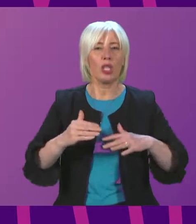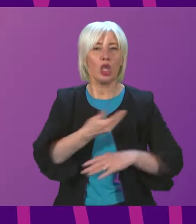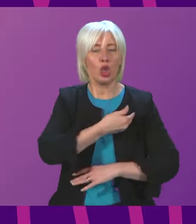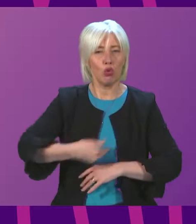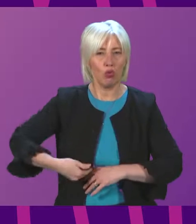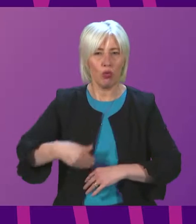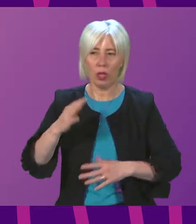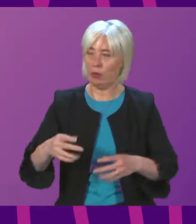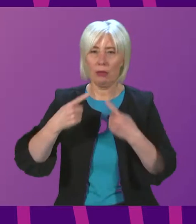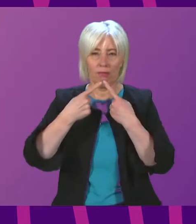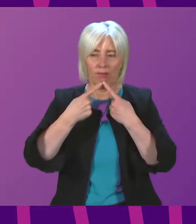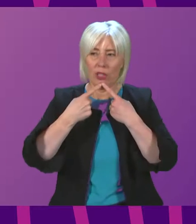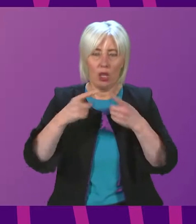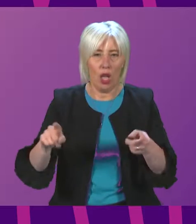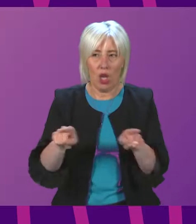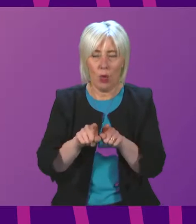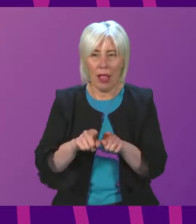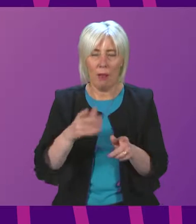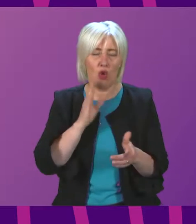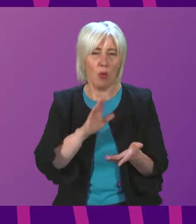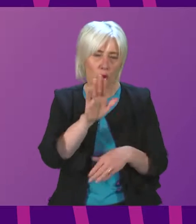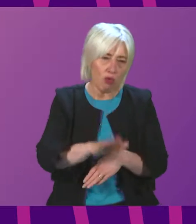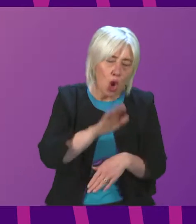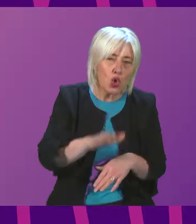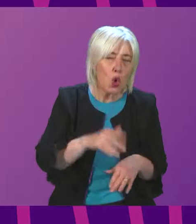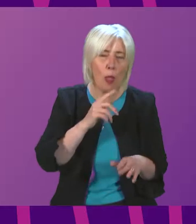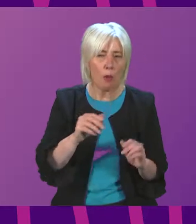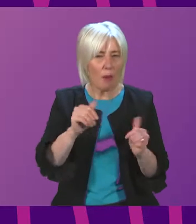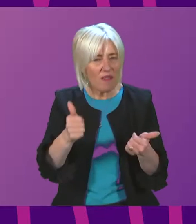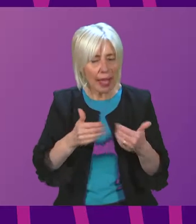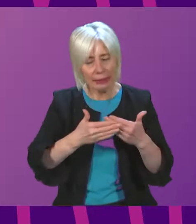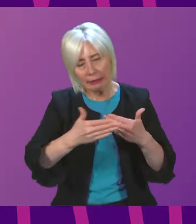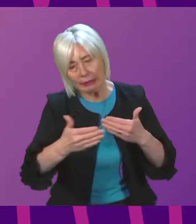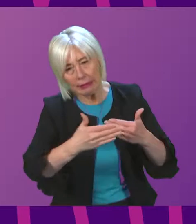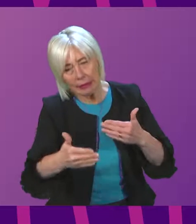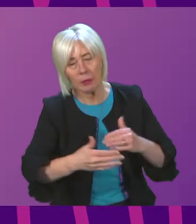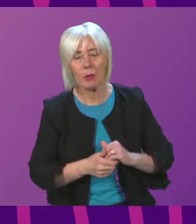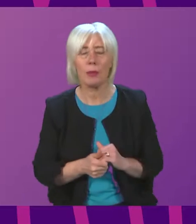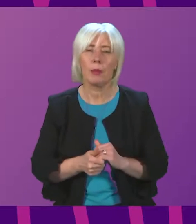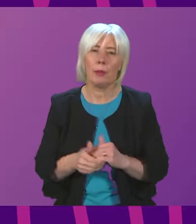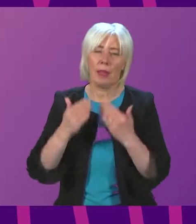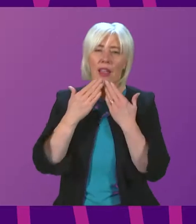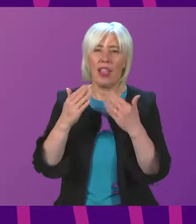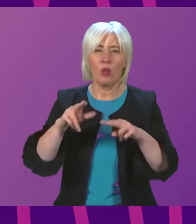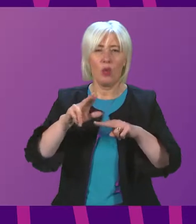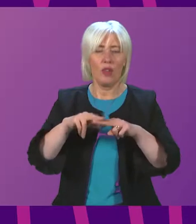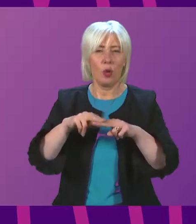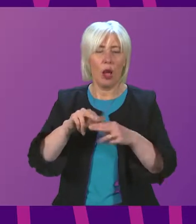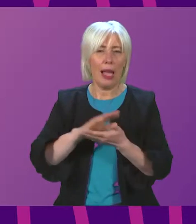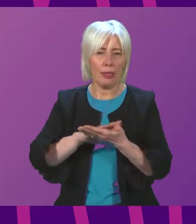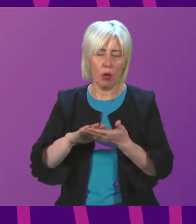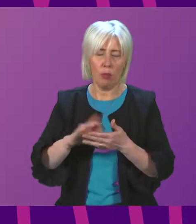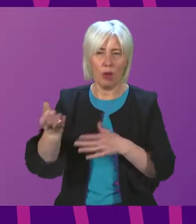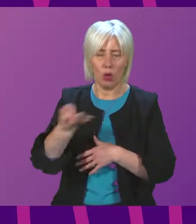where this leaves people in coming weeks? I'm just going to too. Well, can I thank Fiona Hislop for that question?